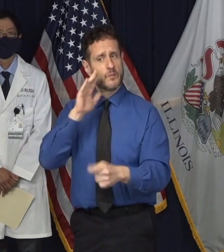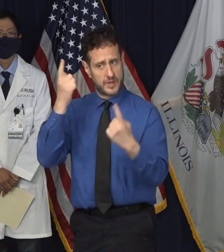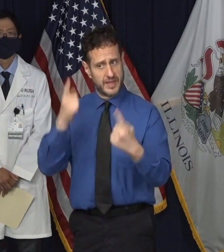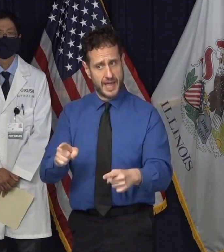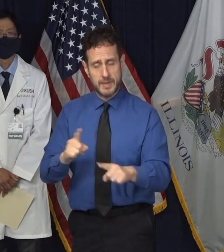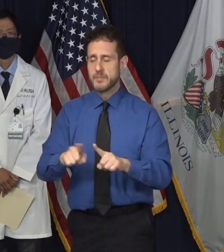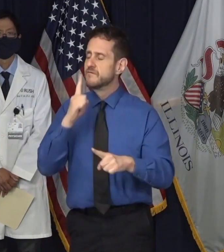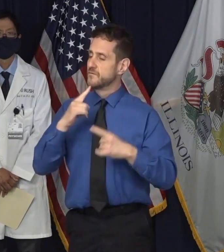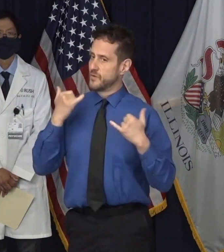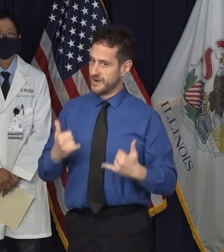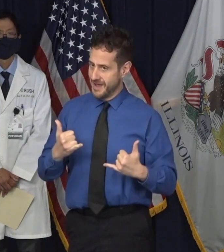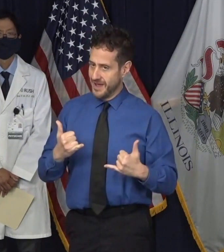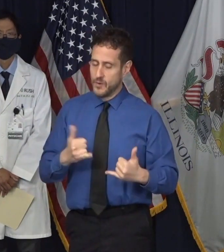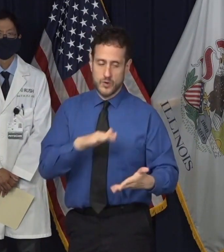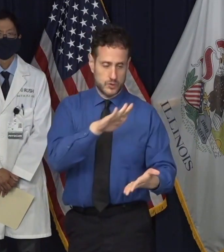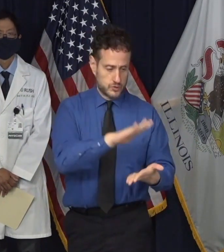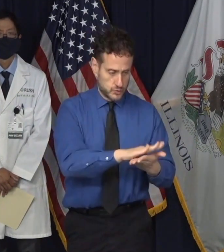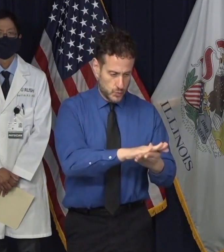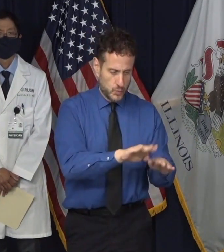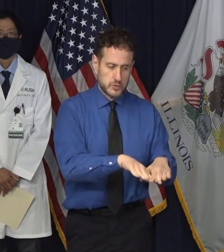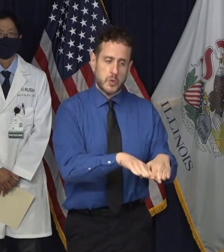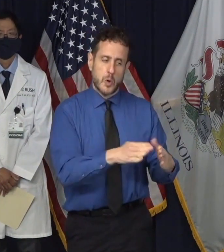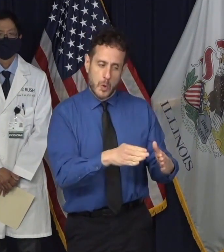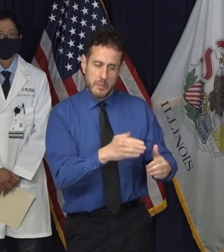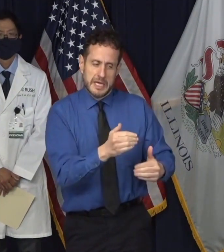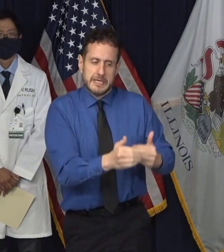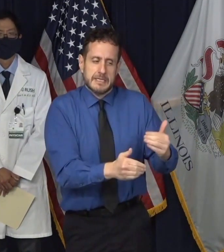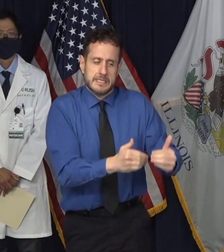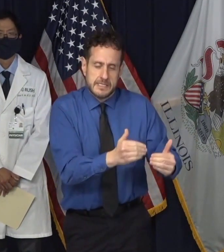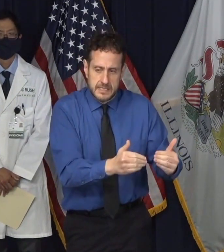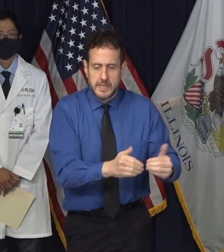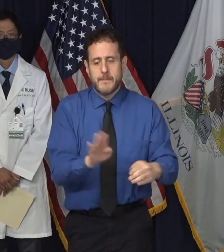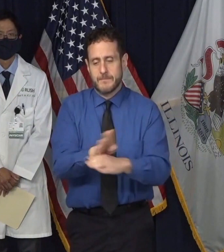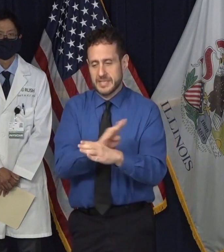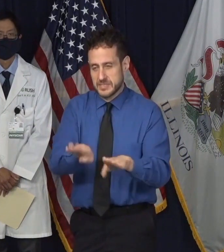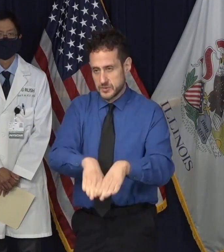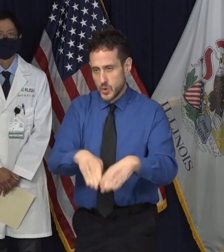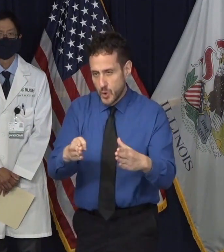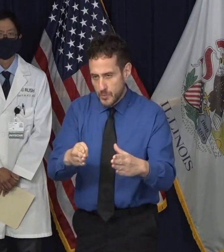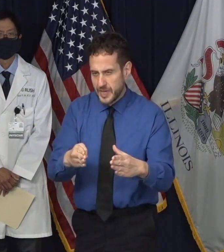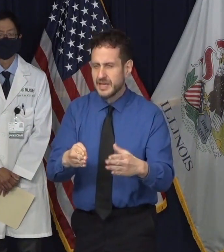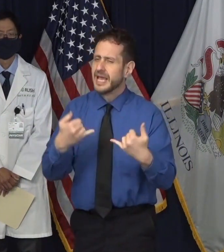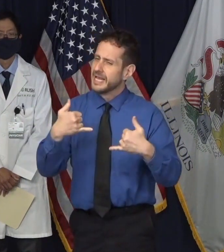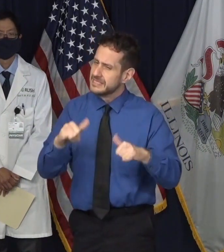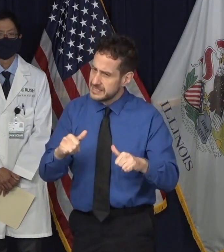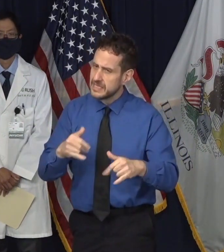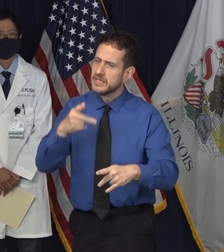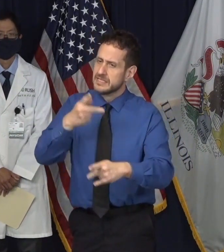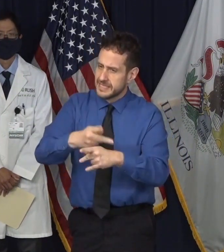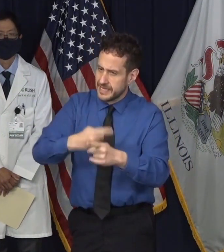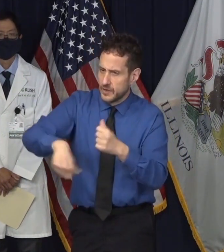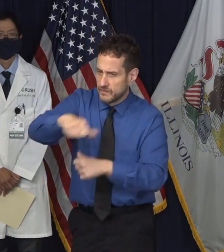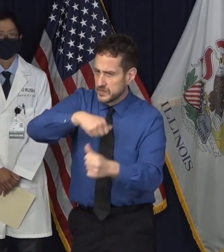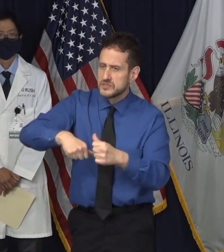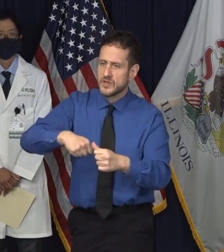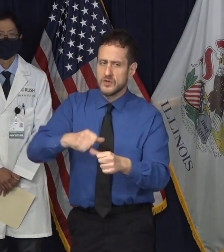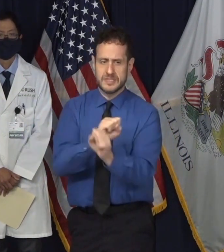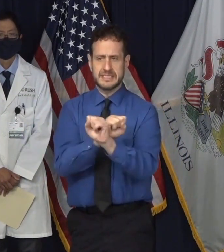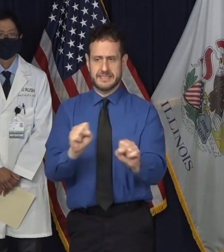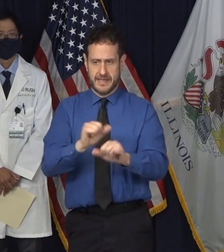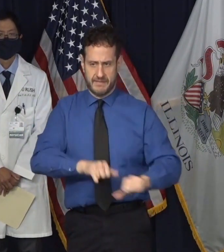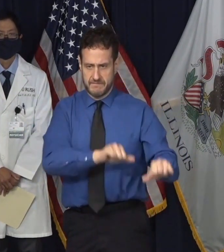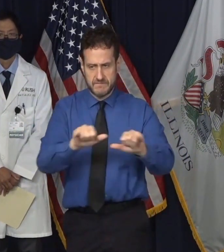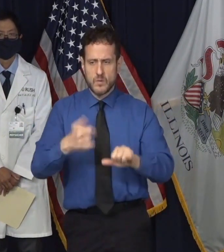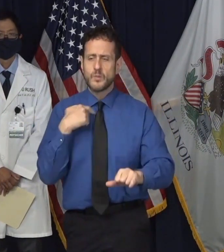keeping our schools and our businesses open and on keeping everyone safe. Let's be kind to one another,